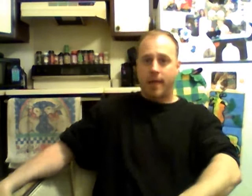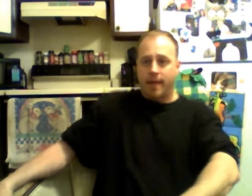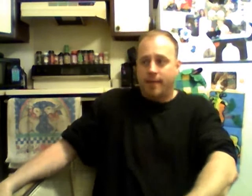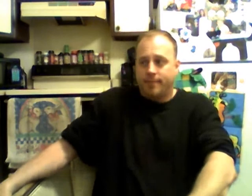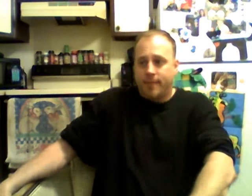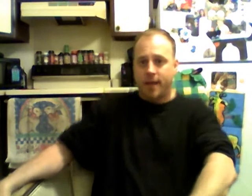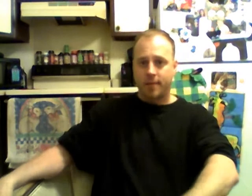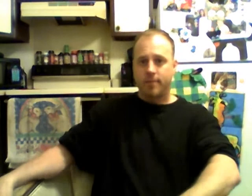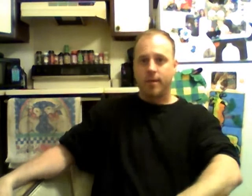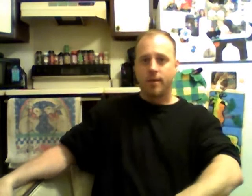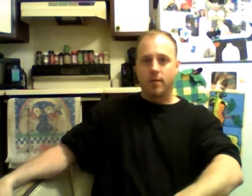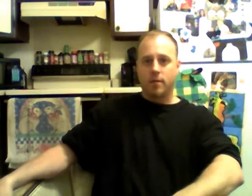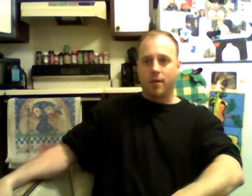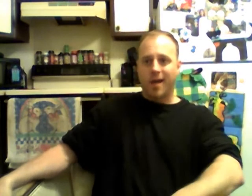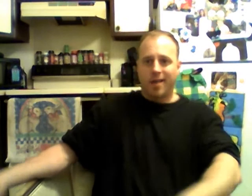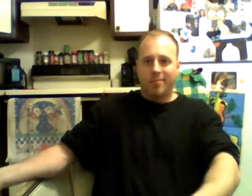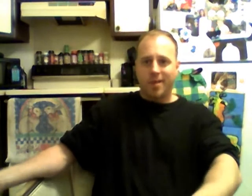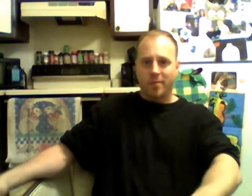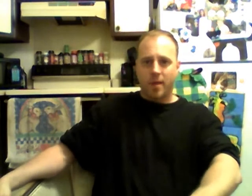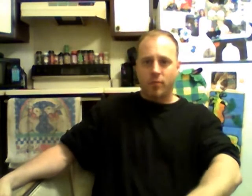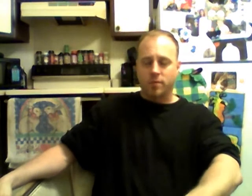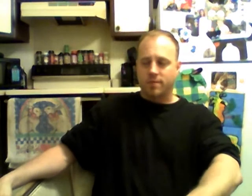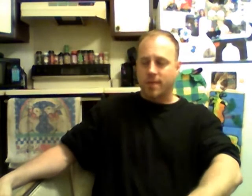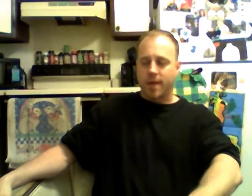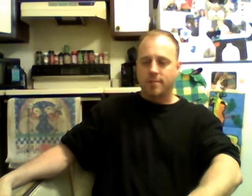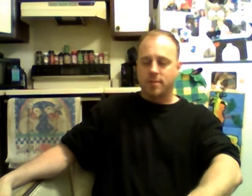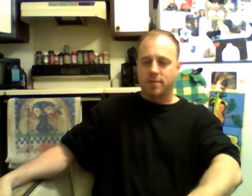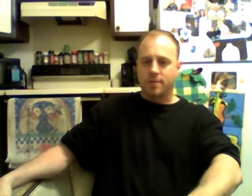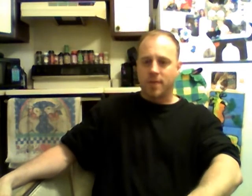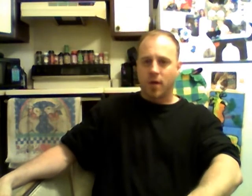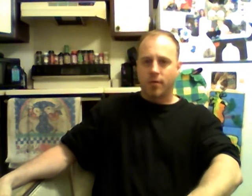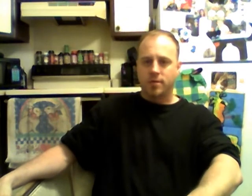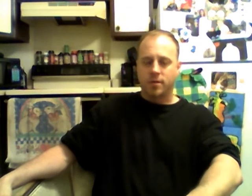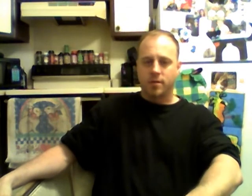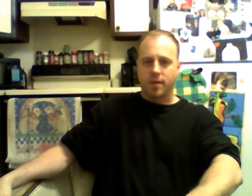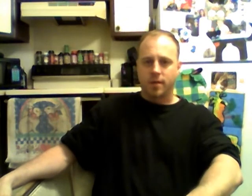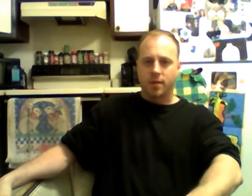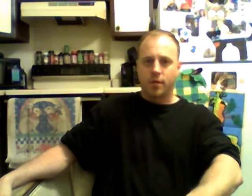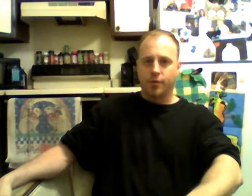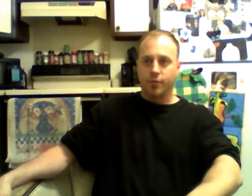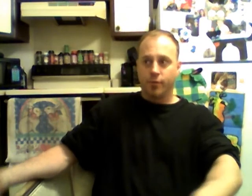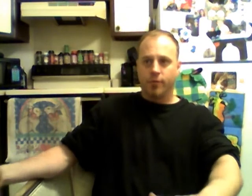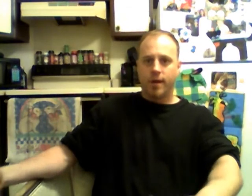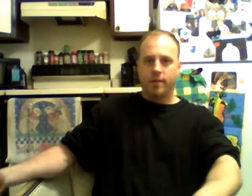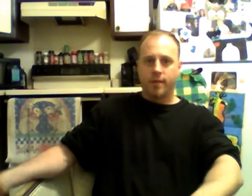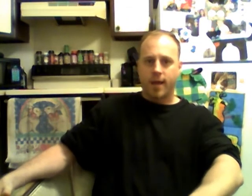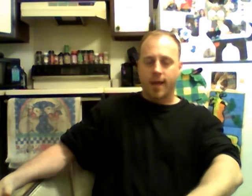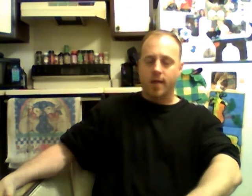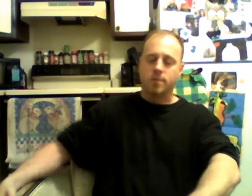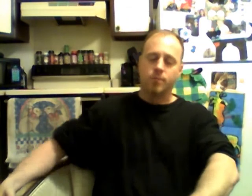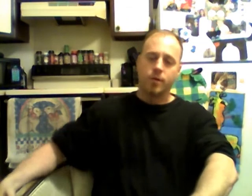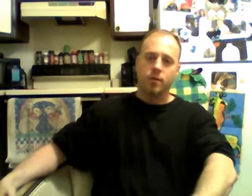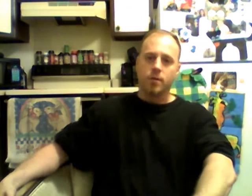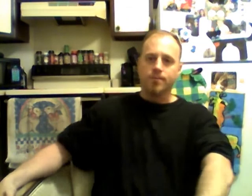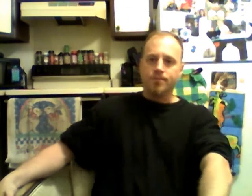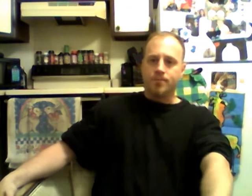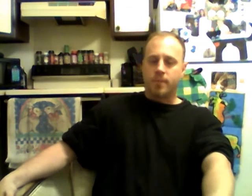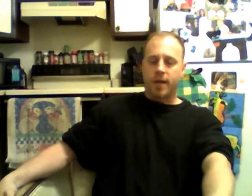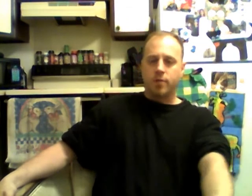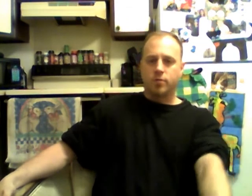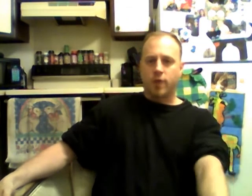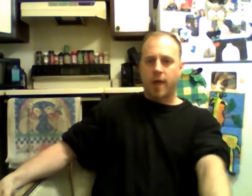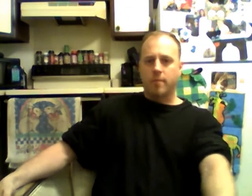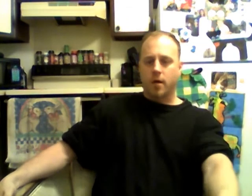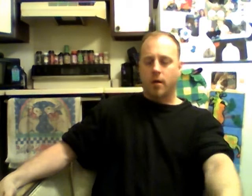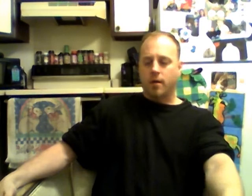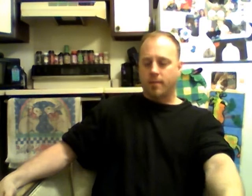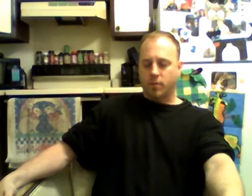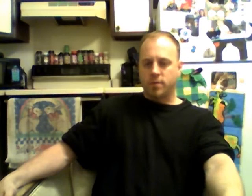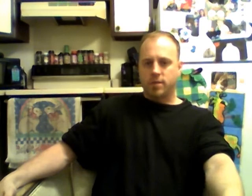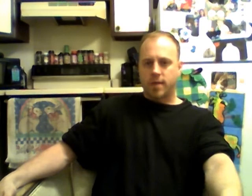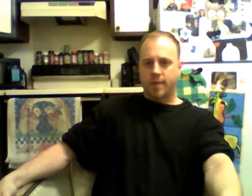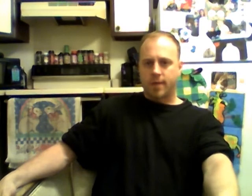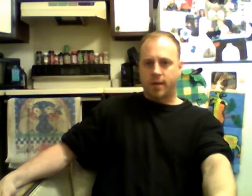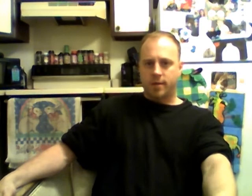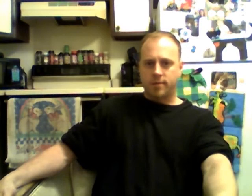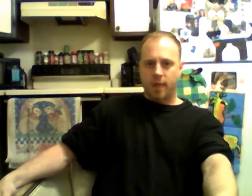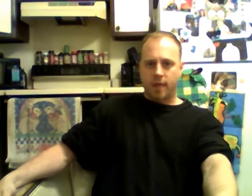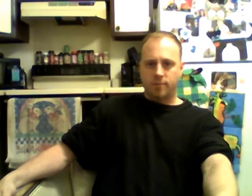i can i can be i can be in a bad mood sometimes and i'm not always going to like do the right thing i guess but but i do try and most of the time i i